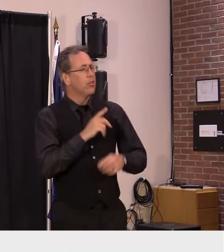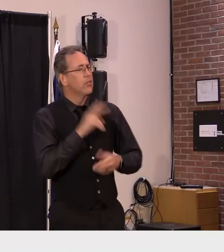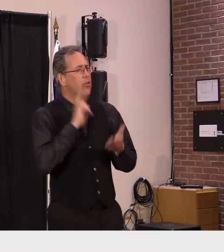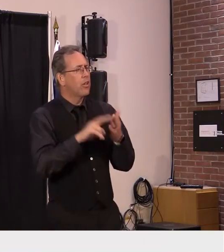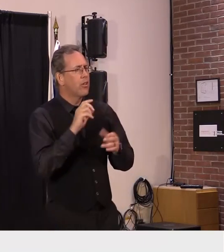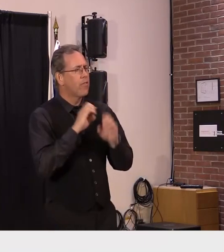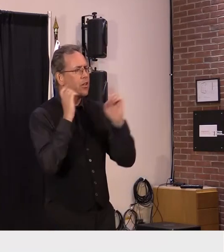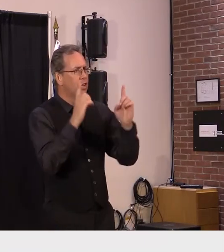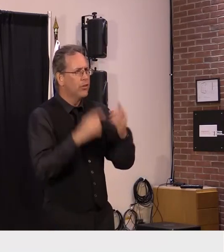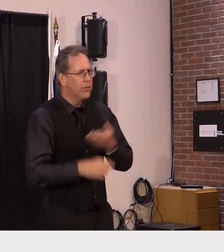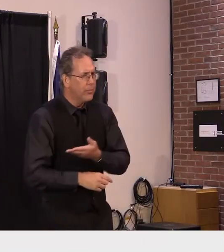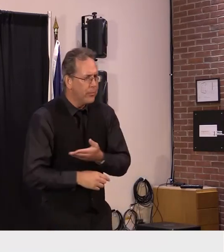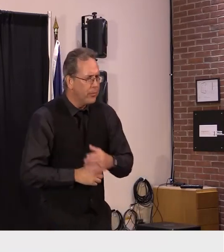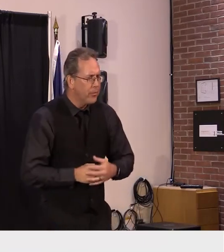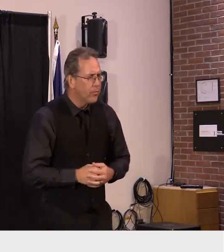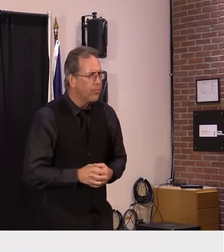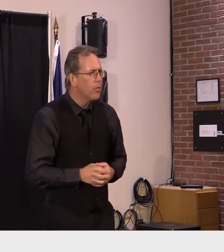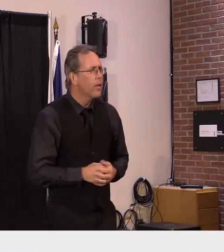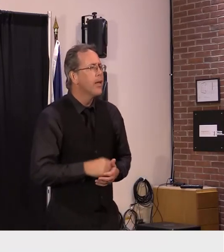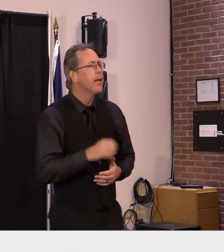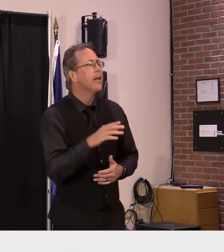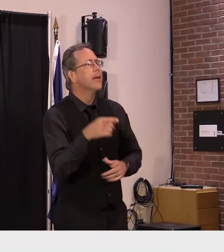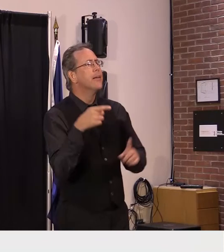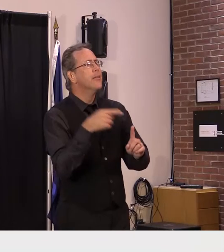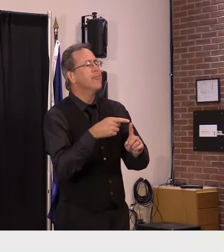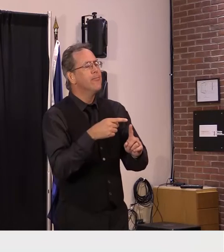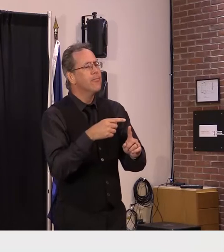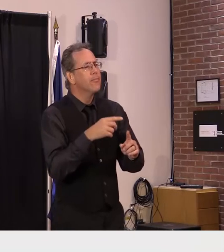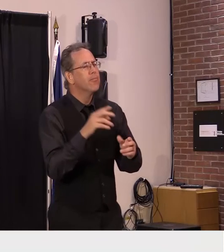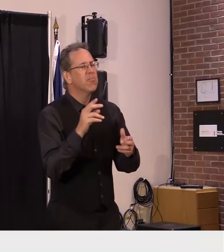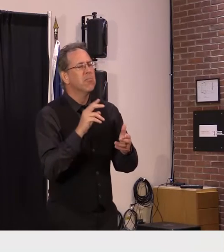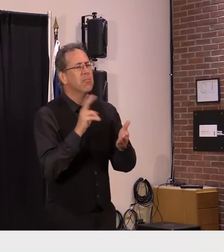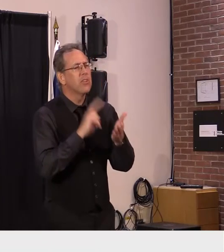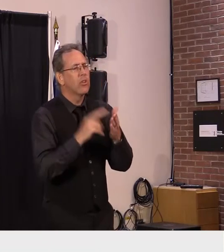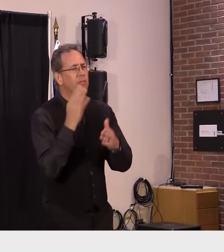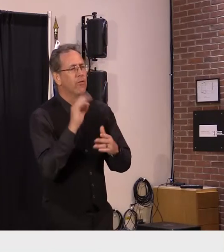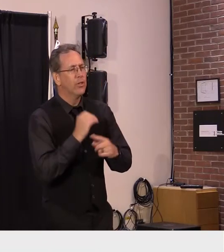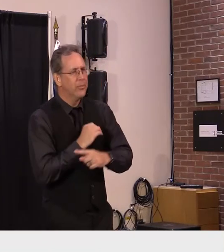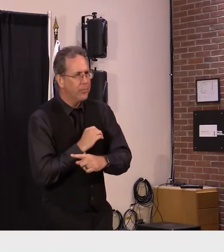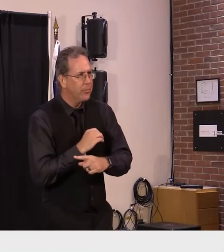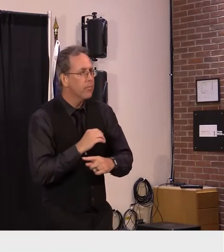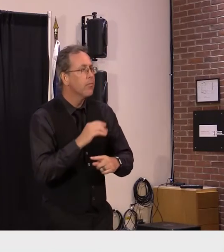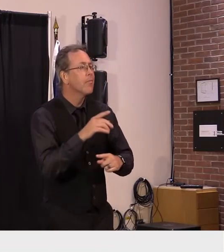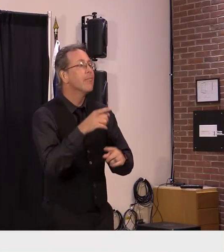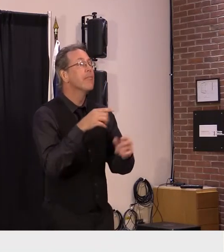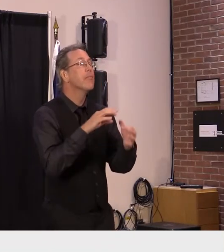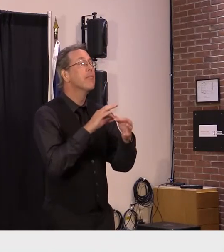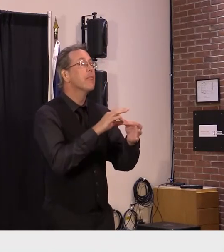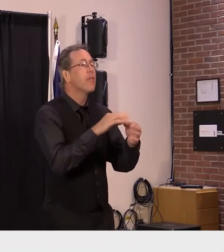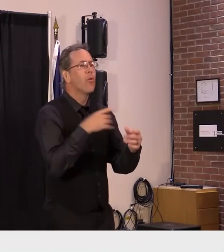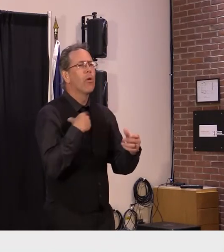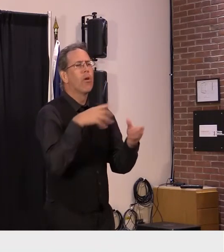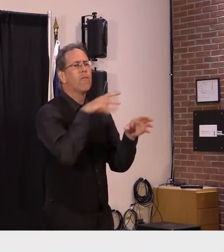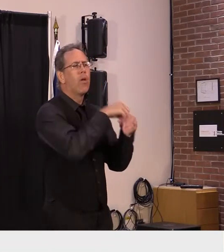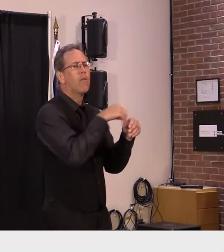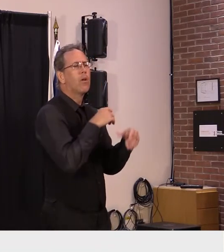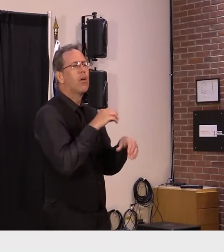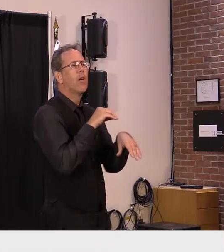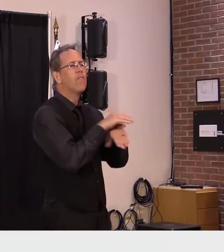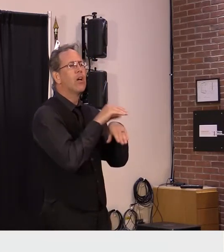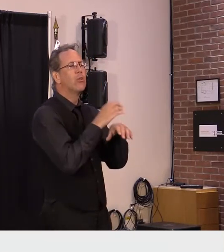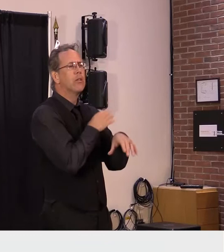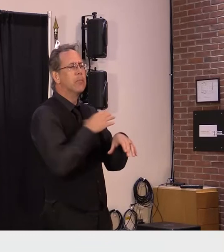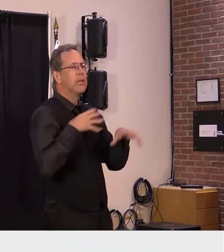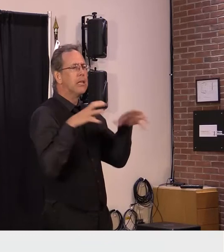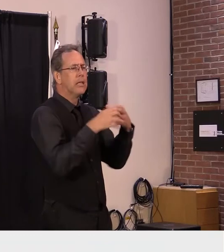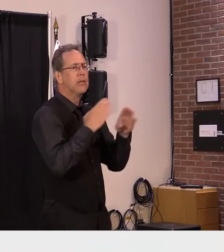hi guy uh this is dan french um we have an immunization advisory council at met this winter uh we